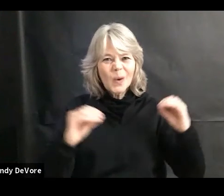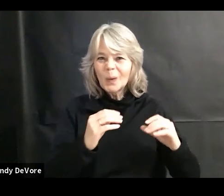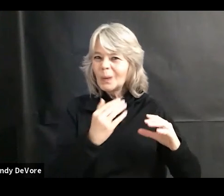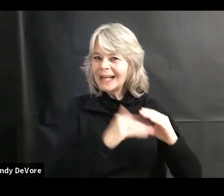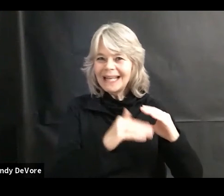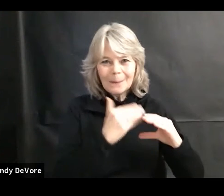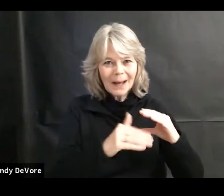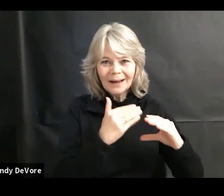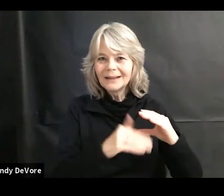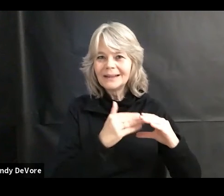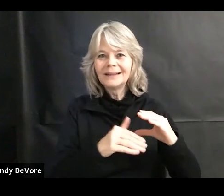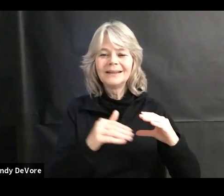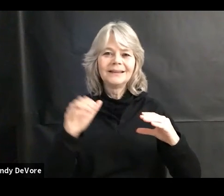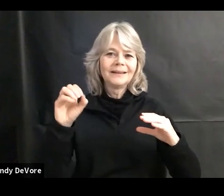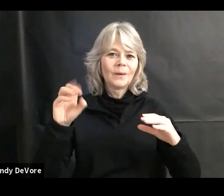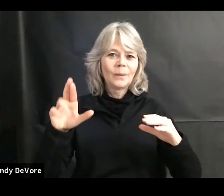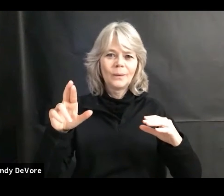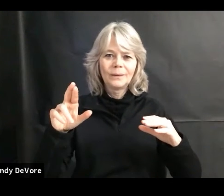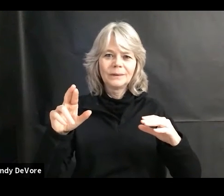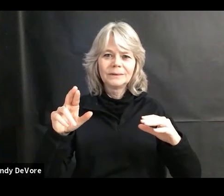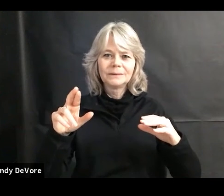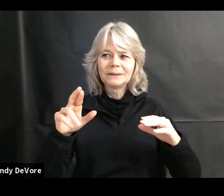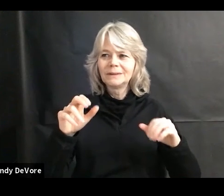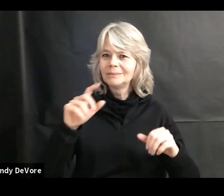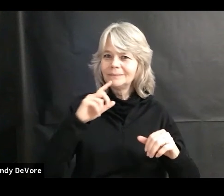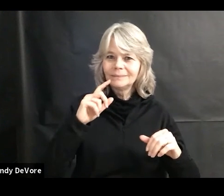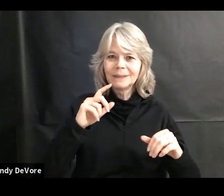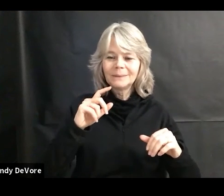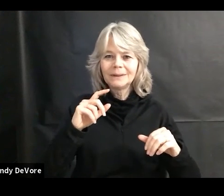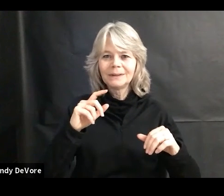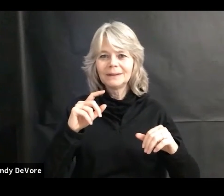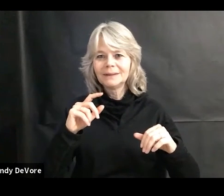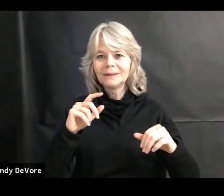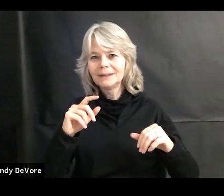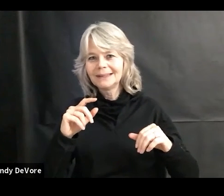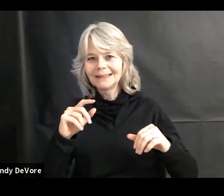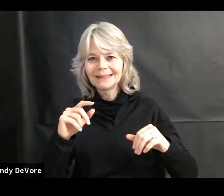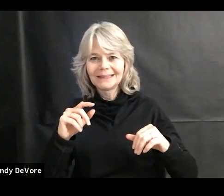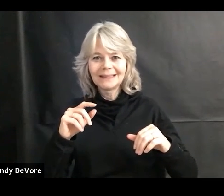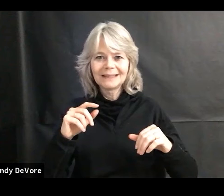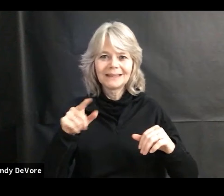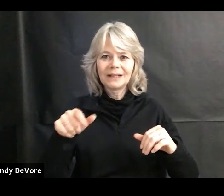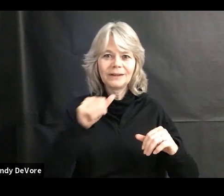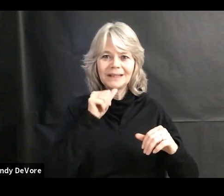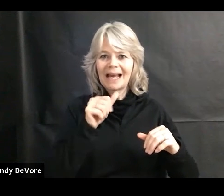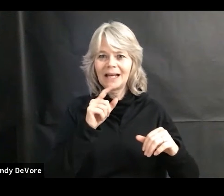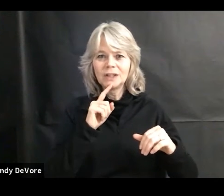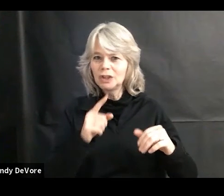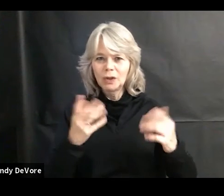maybe isn't quite sure that every, that this is going to happen, that you would contact someone.